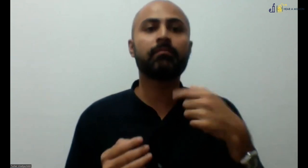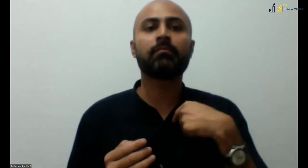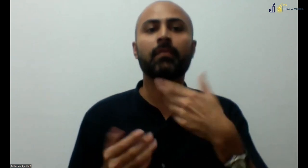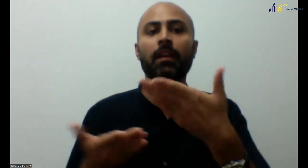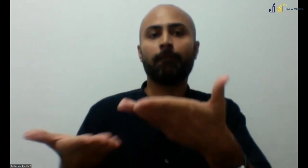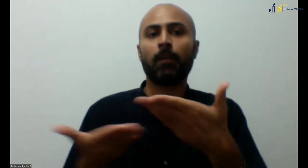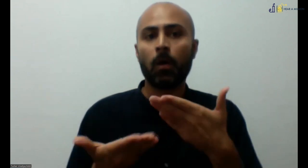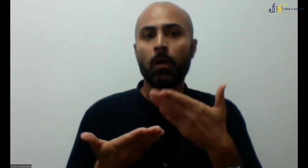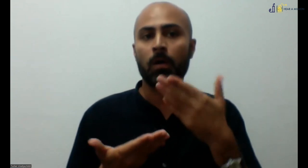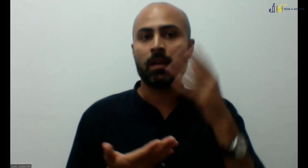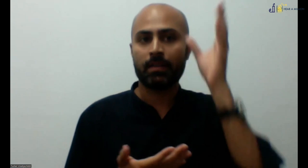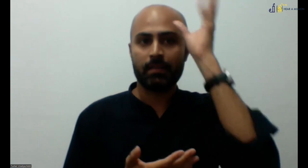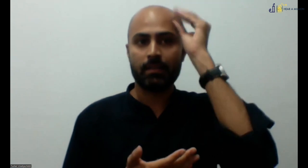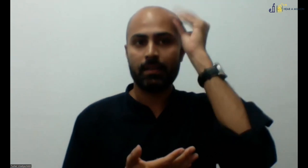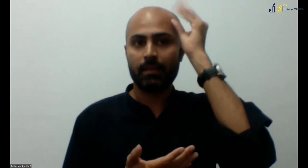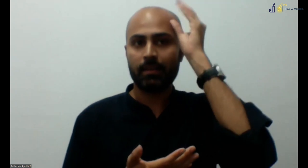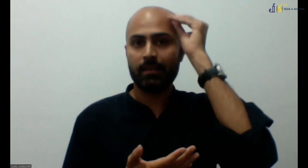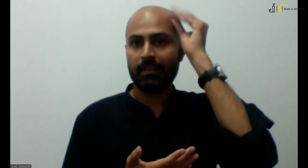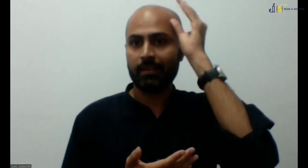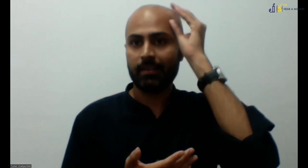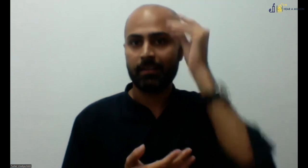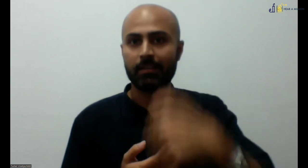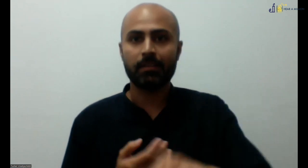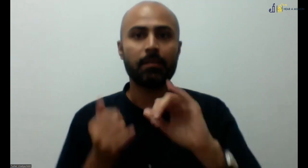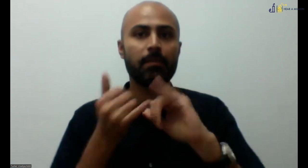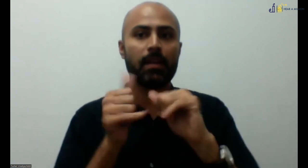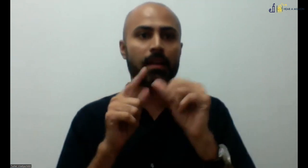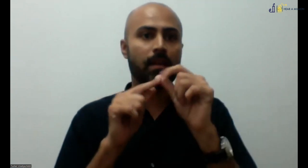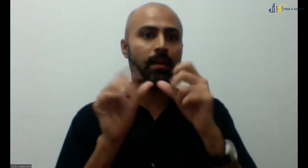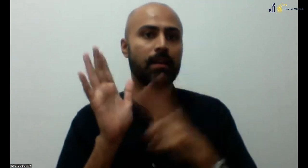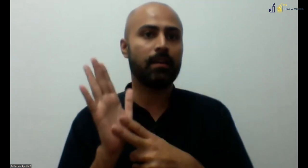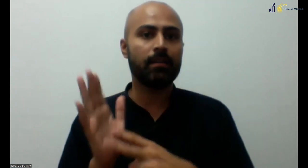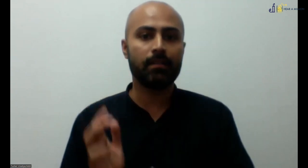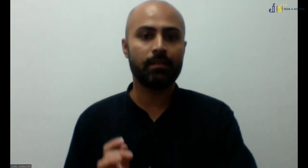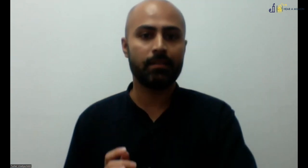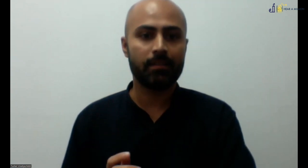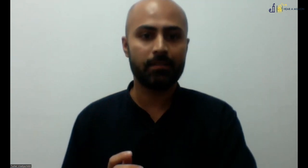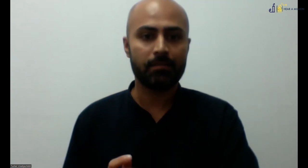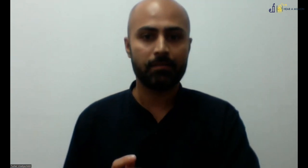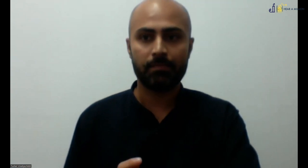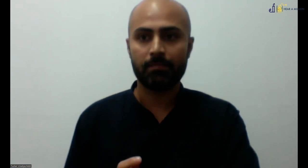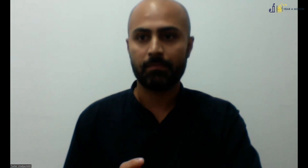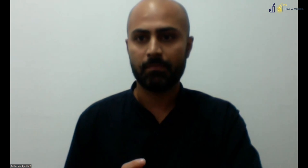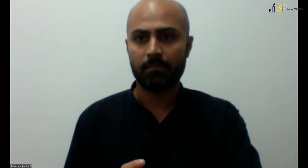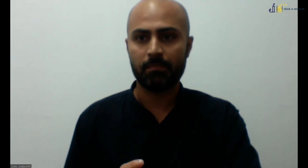the deaf community and the deaf professionals. So, hope you're ready. With that, we'd like to welcome Sapan.